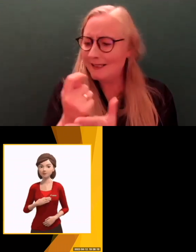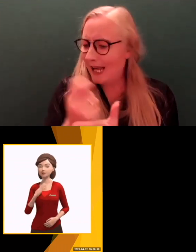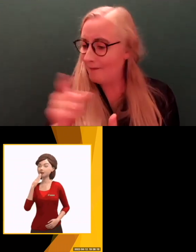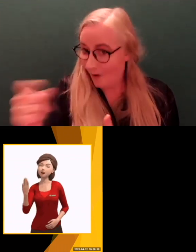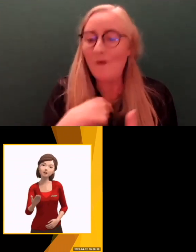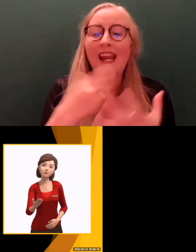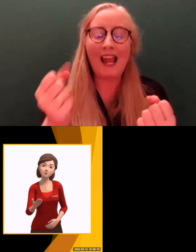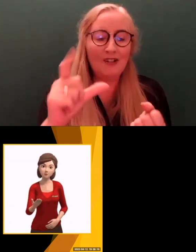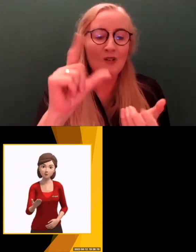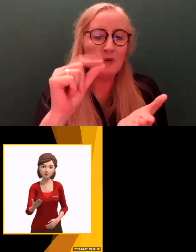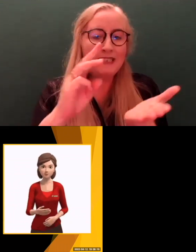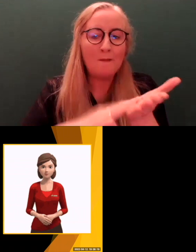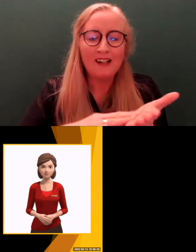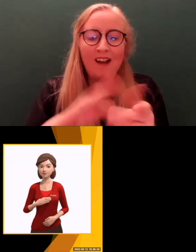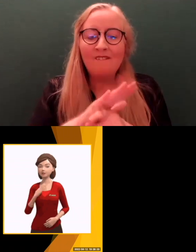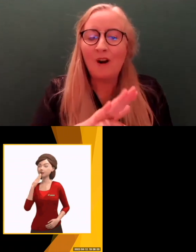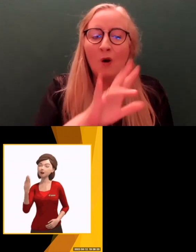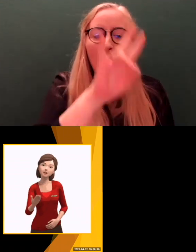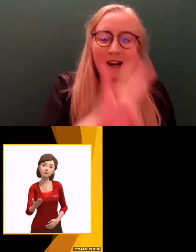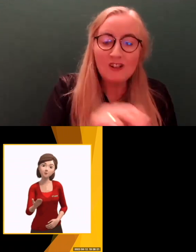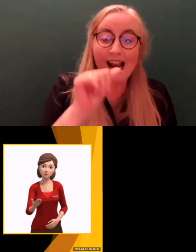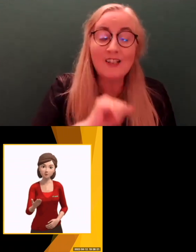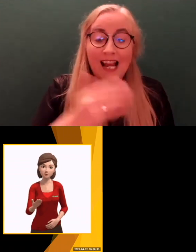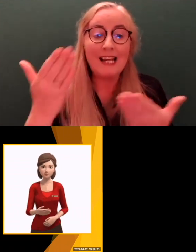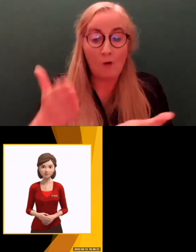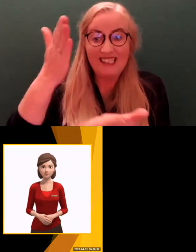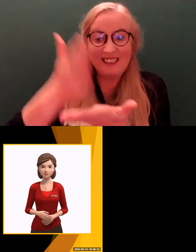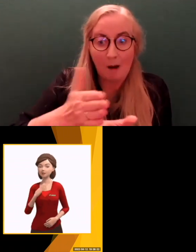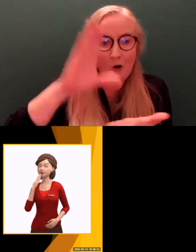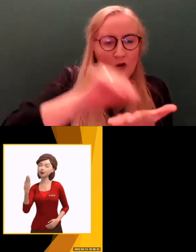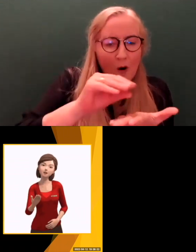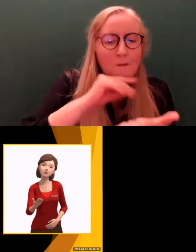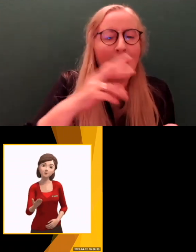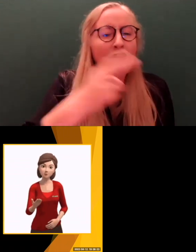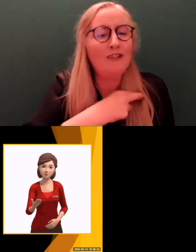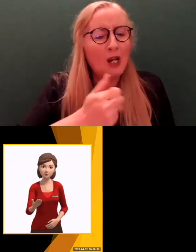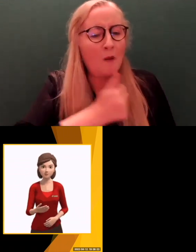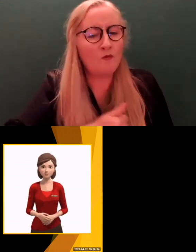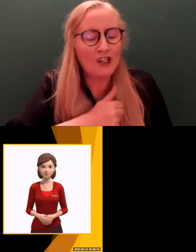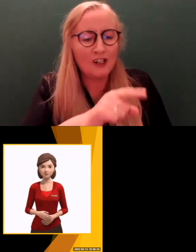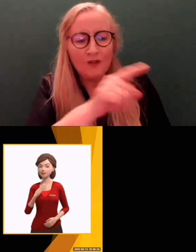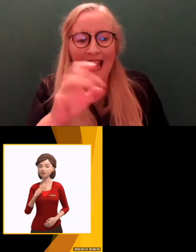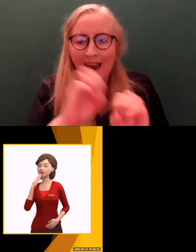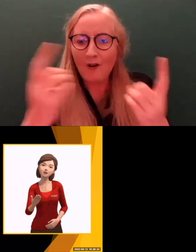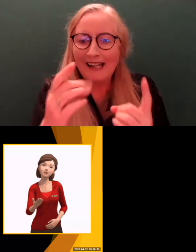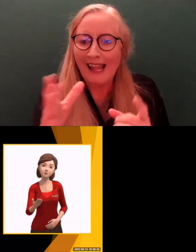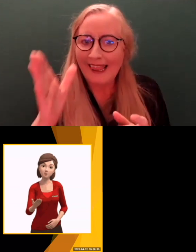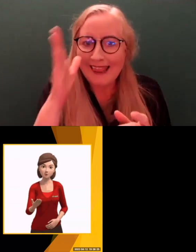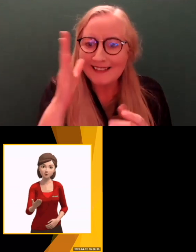Q&A now. I'm going to stop the recording, but I really appreciate everybody for listening. Thank you so much, and I will end